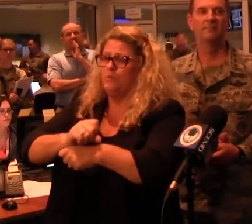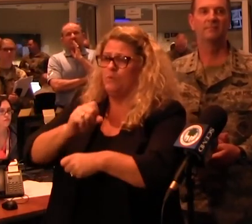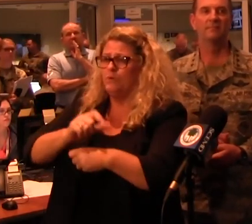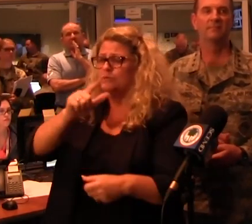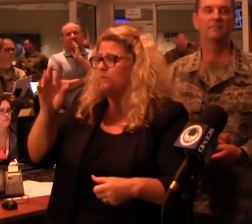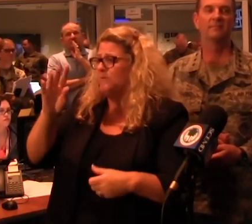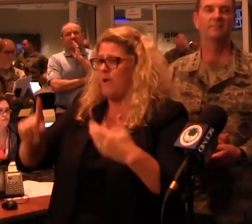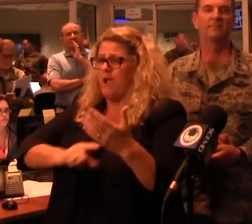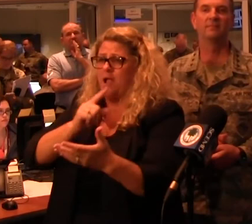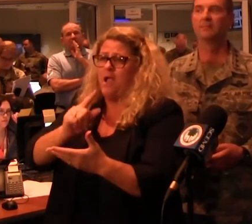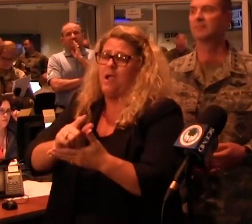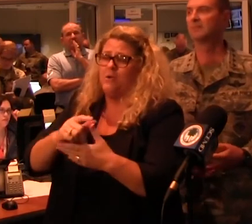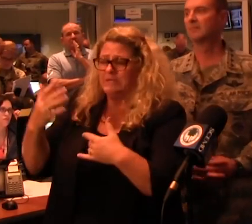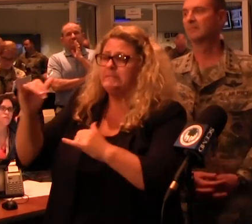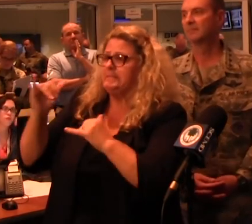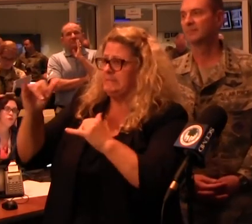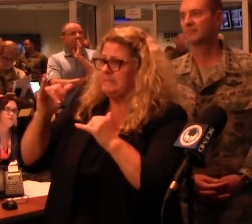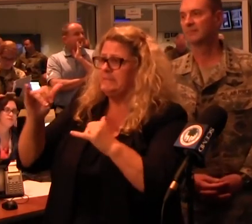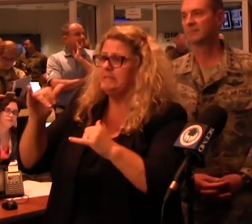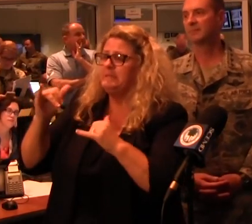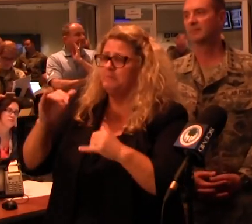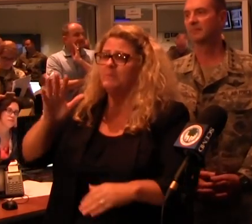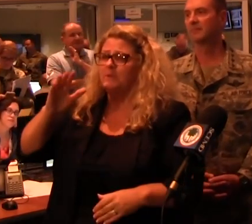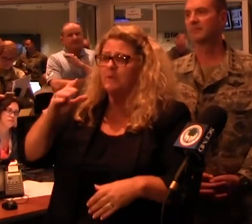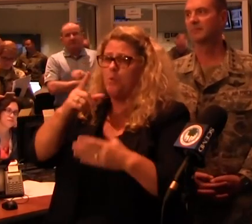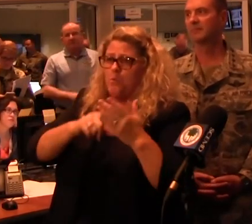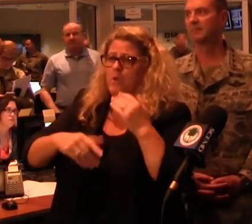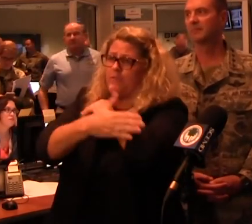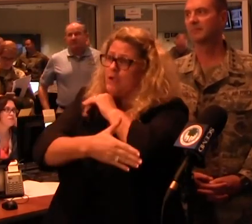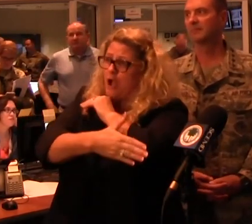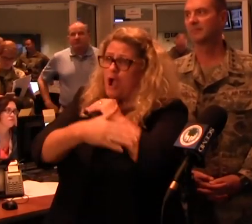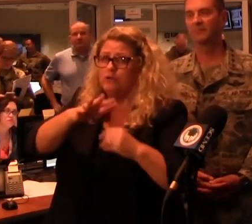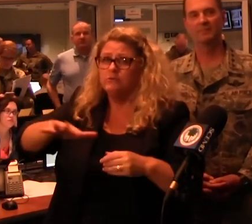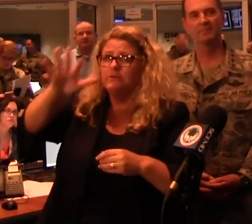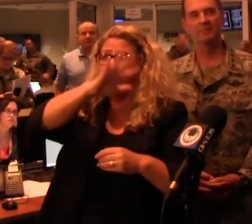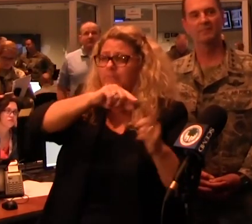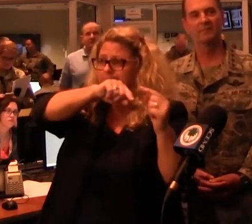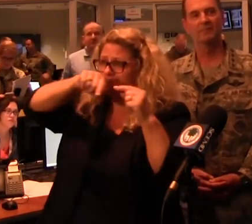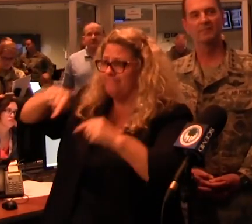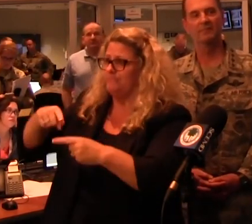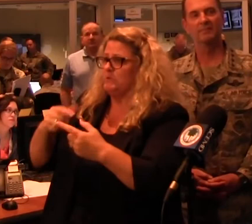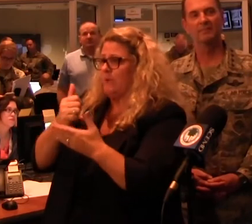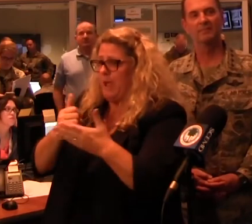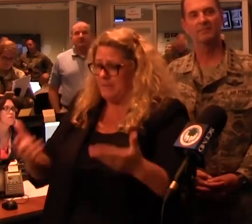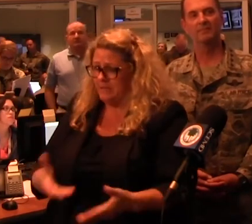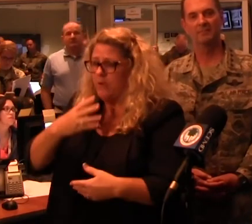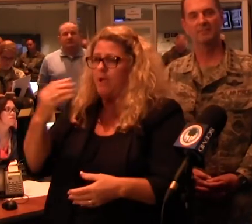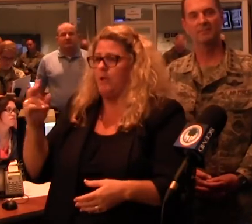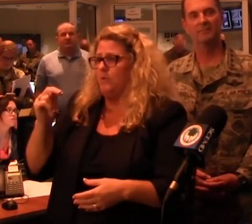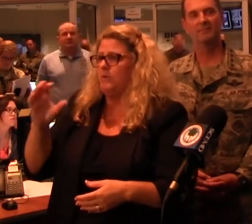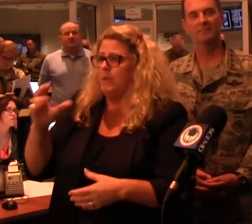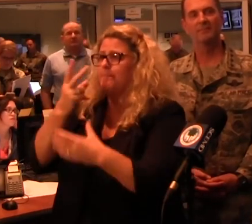they're doing there. And some of the resources from around the country, of course, they're coming here, but they're also going to North Carolina.